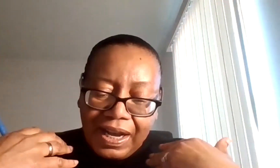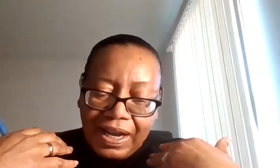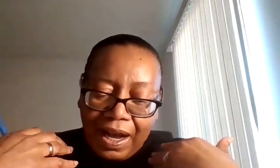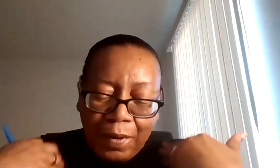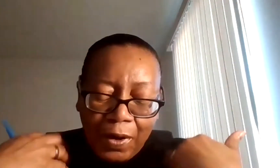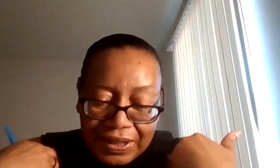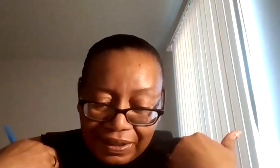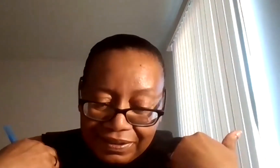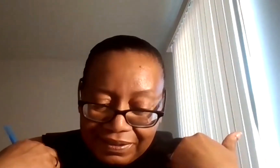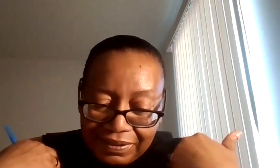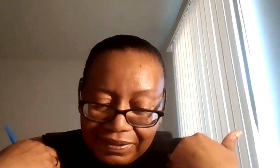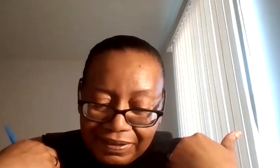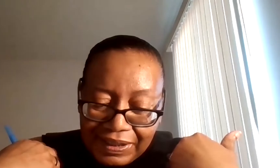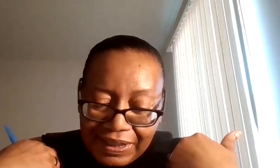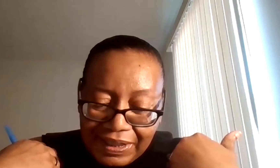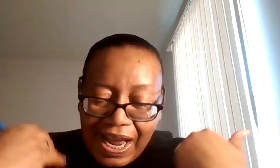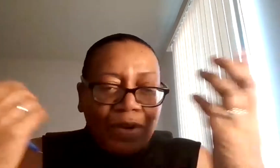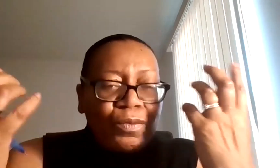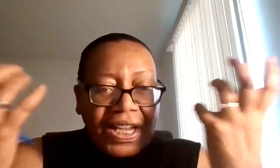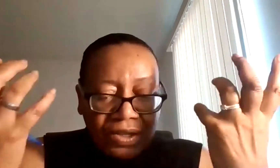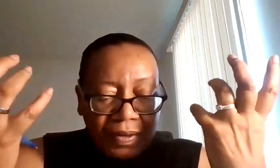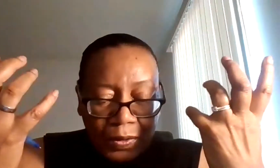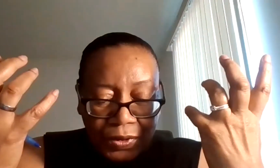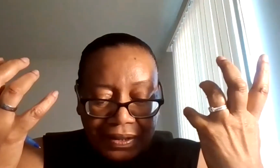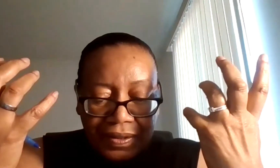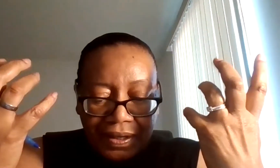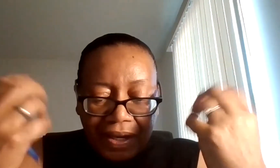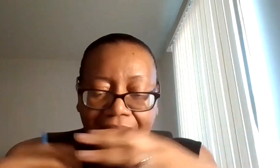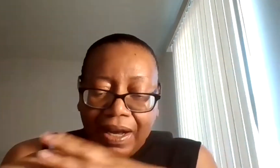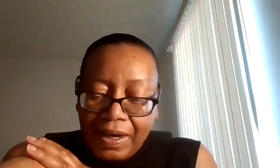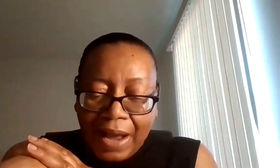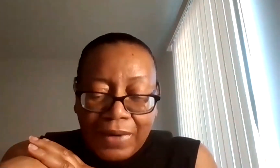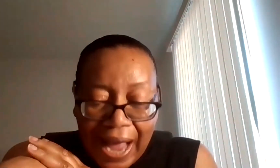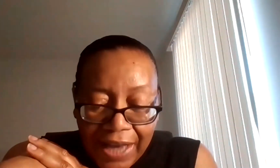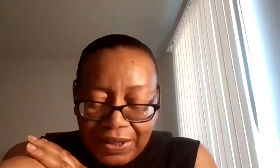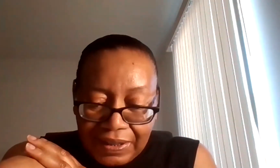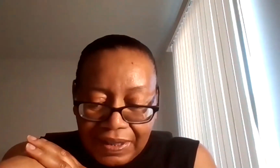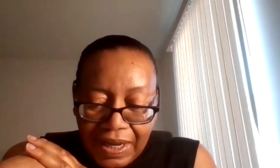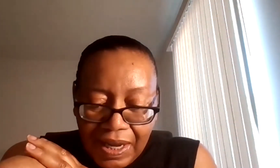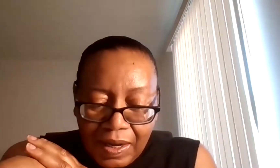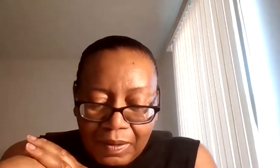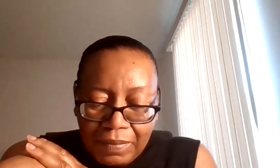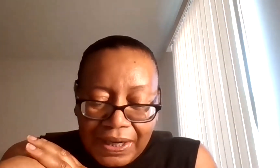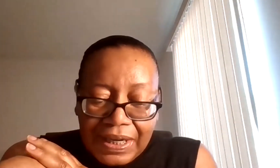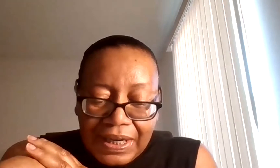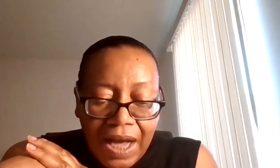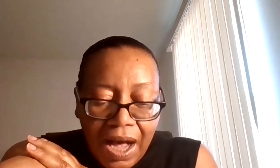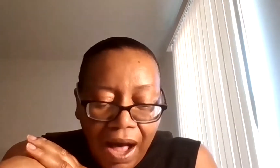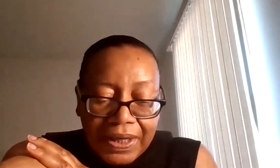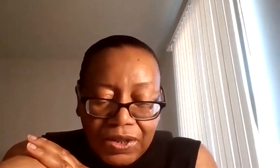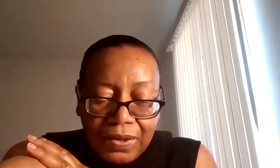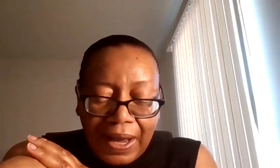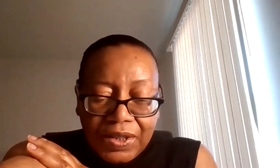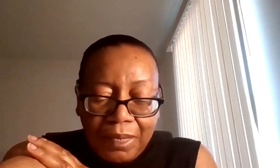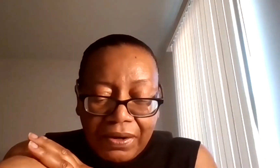uh, person can have a range of emotions, uh, and reactions, uh, but it is